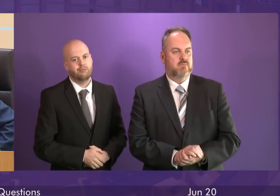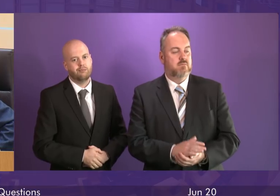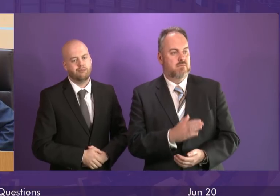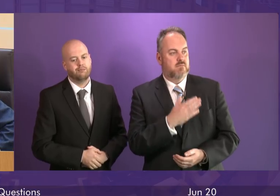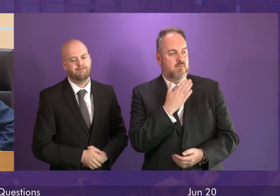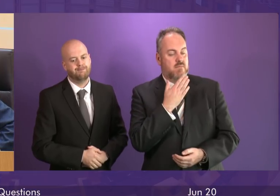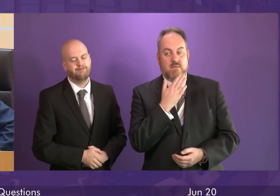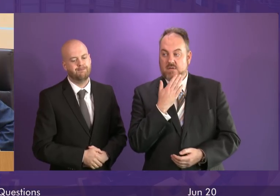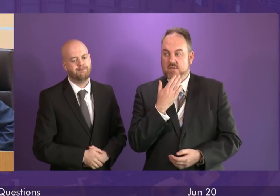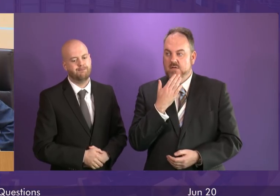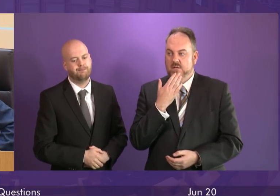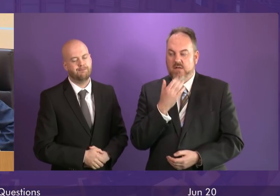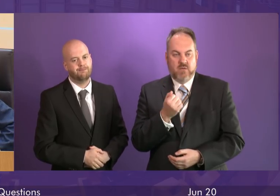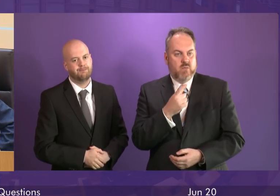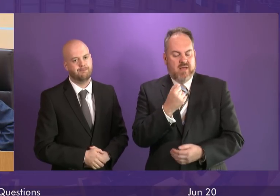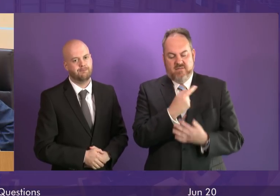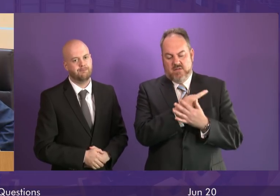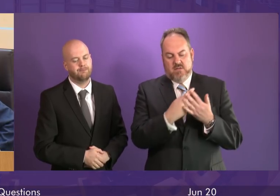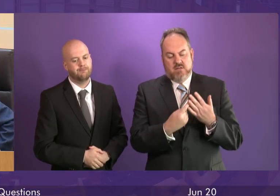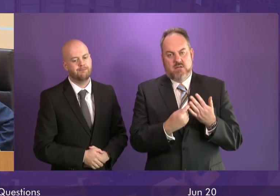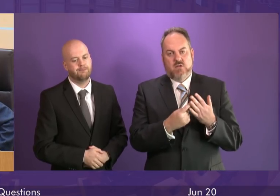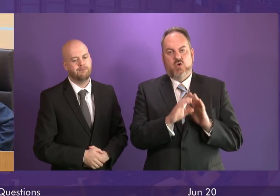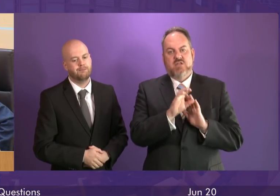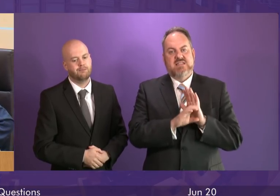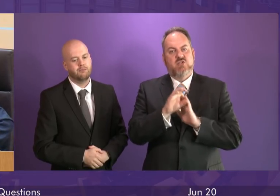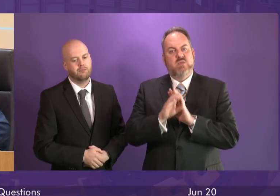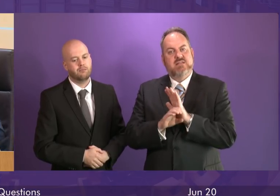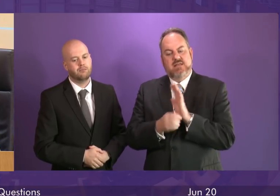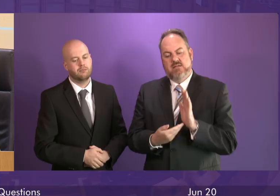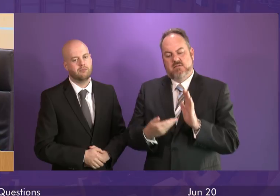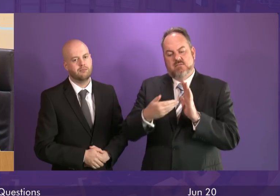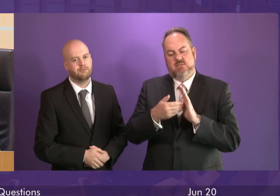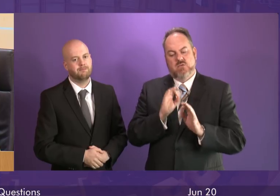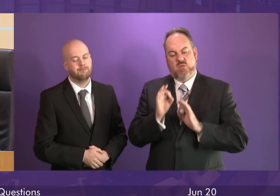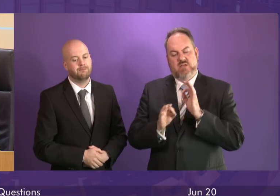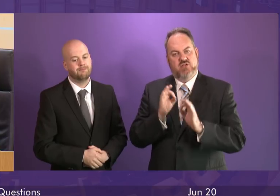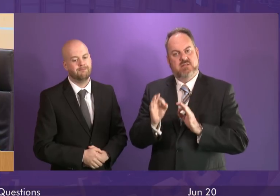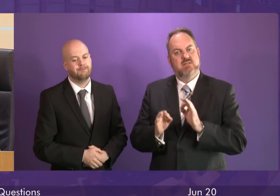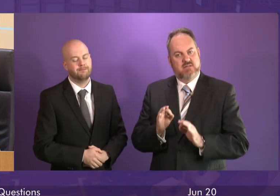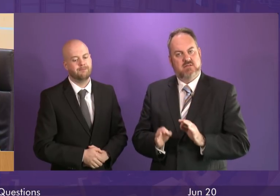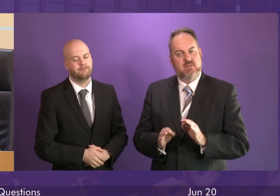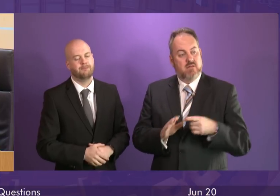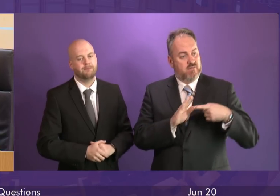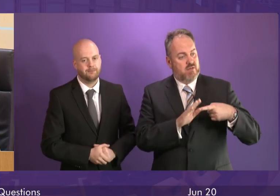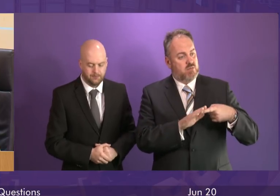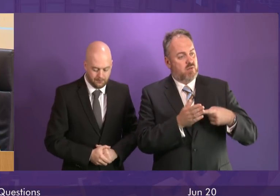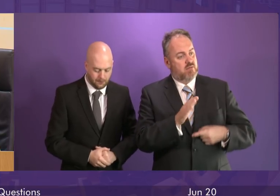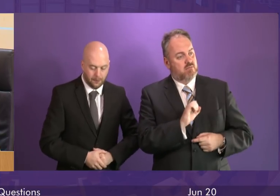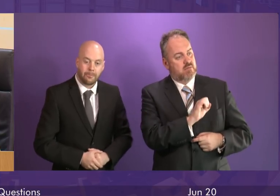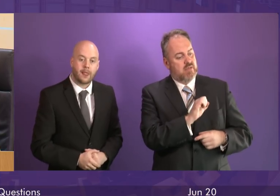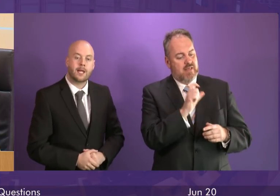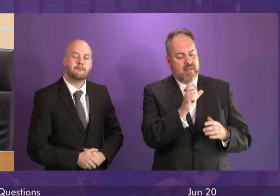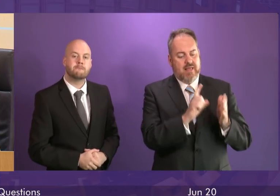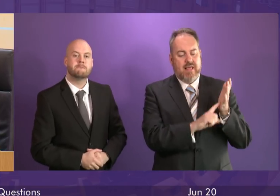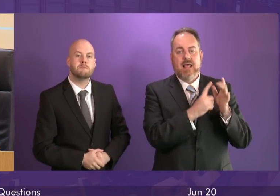Thank you. We've got a number of constituency supplementary or interest in asking constituency supplementaries. The first is from Claire